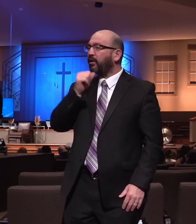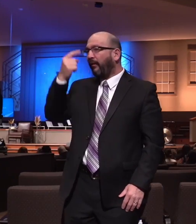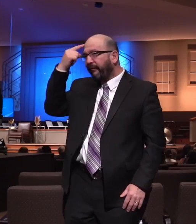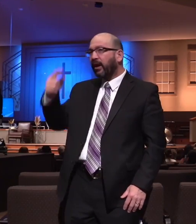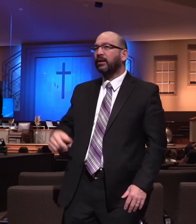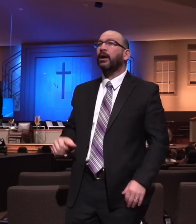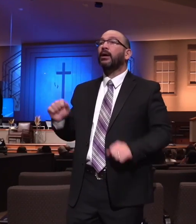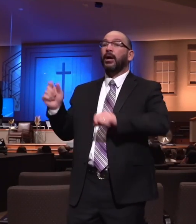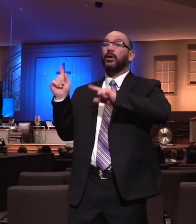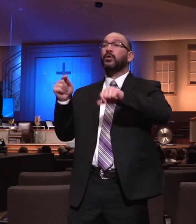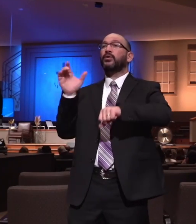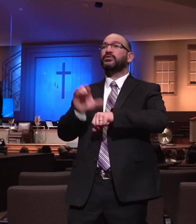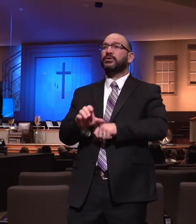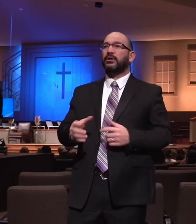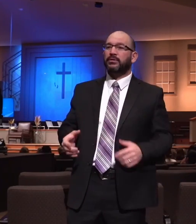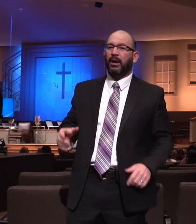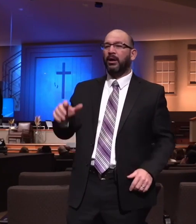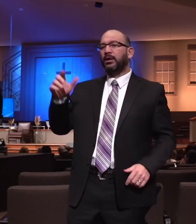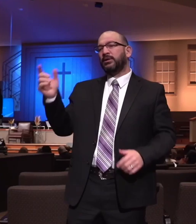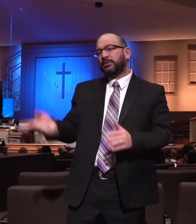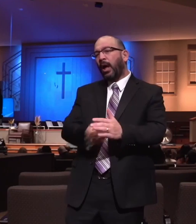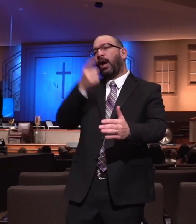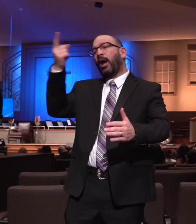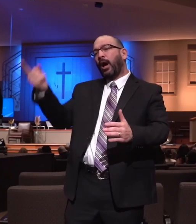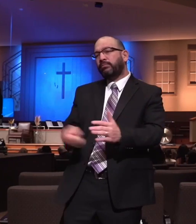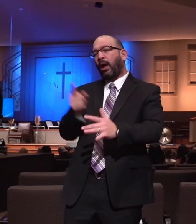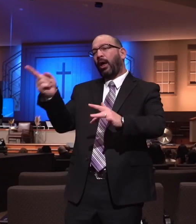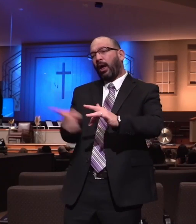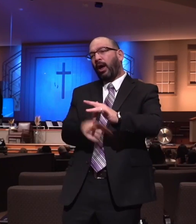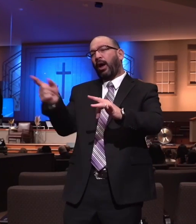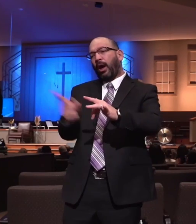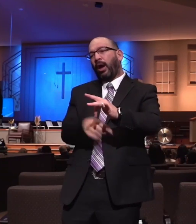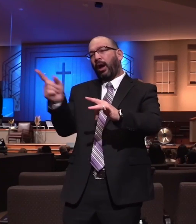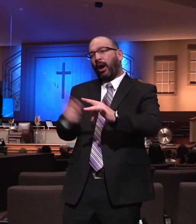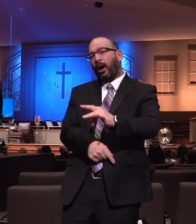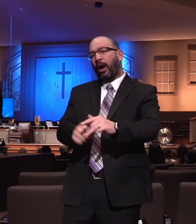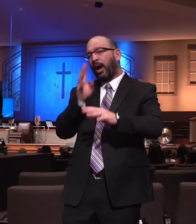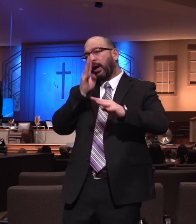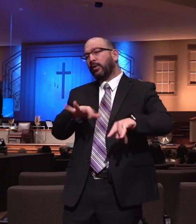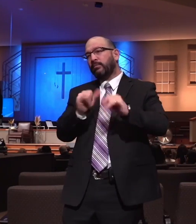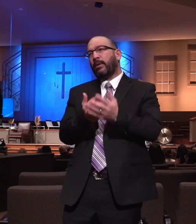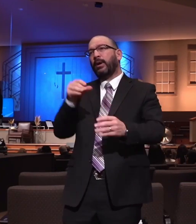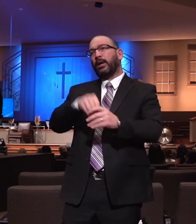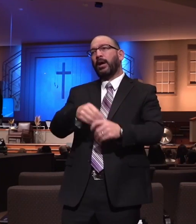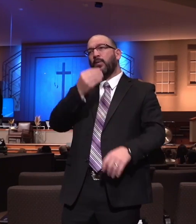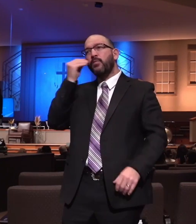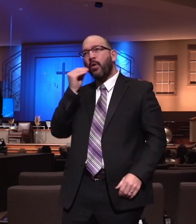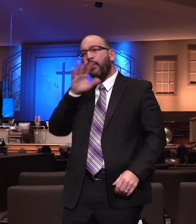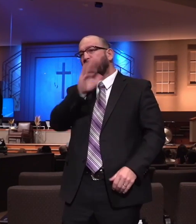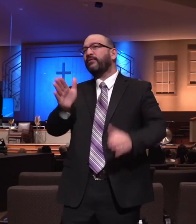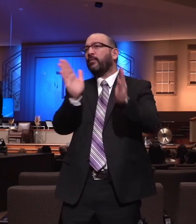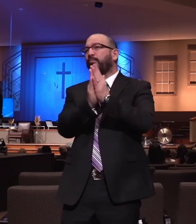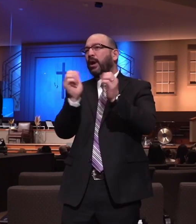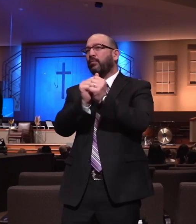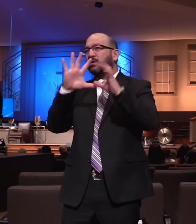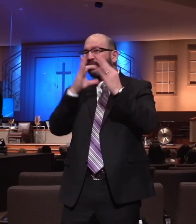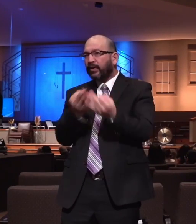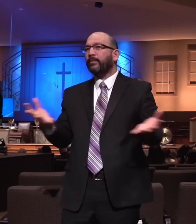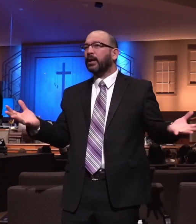can come to church haphazardly and that you can never open a Bible and that you can never pray and that you gobble your food down without praying like my